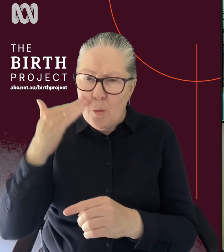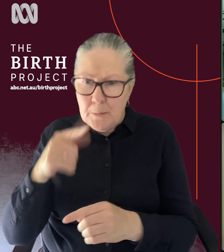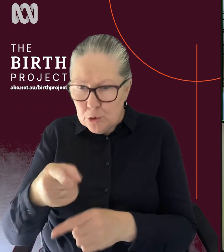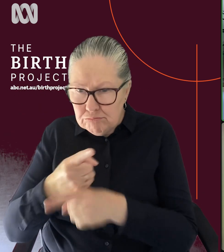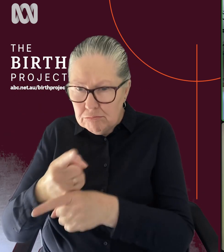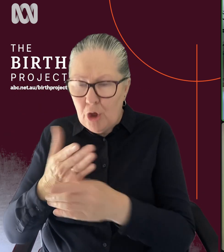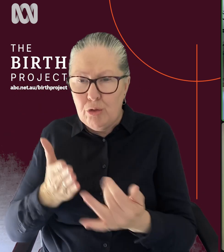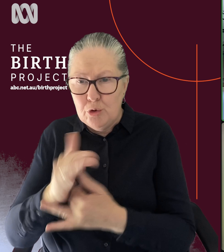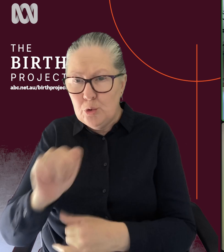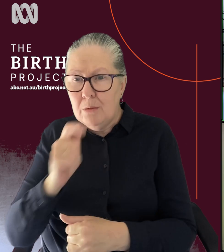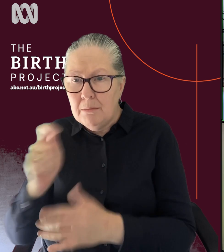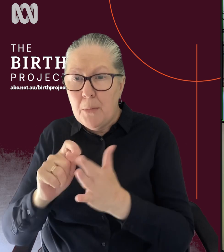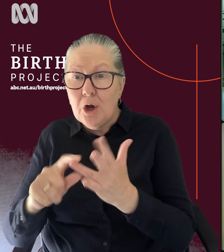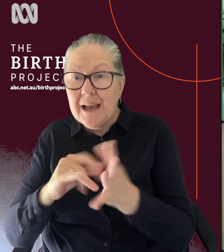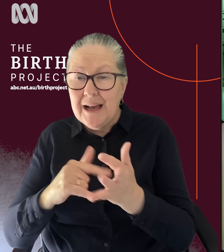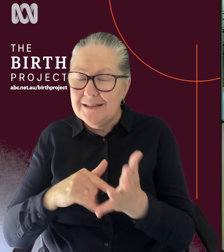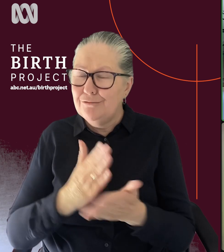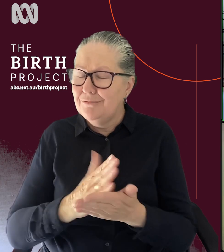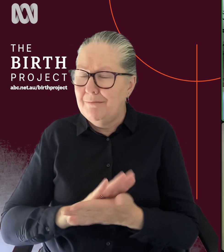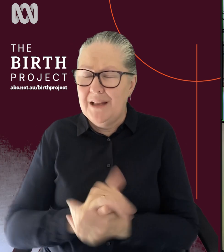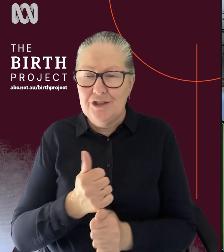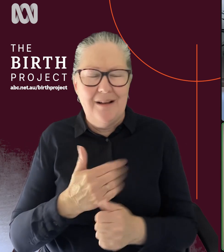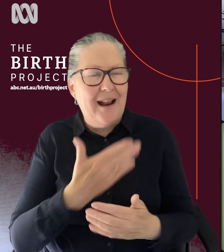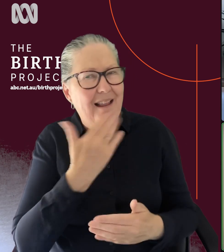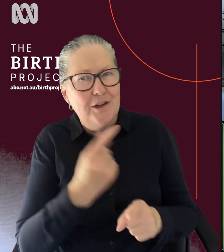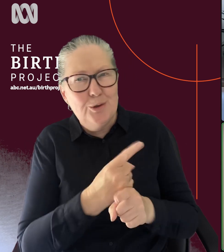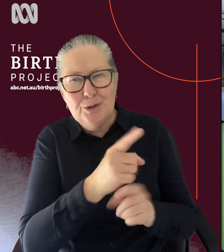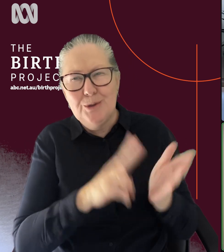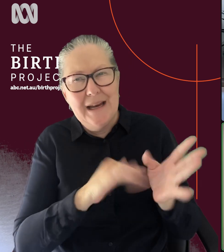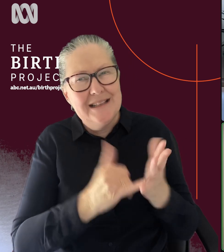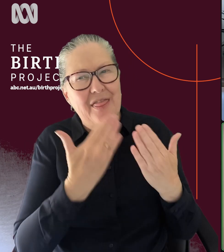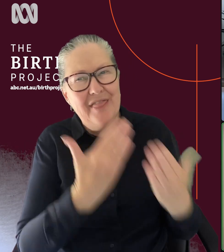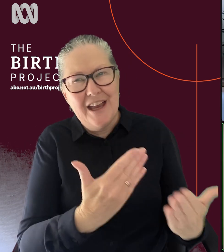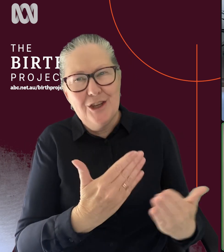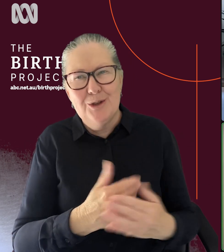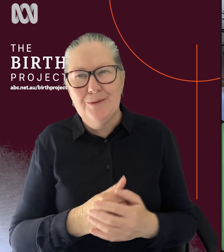podcast. It's been an absolute pleasure. Well, it's so lovely to talk to you, Naz. Thank you. Thanks.